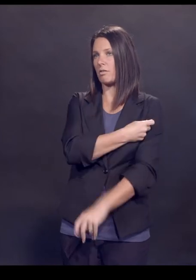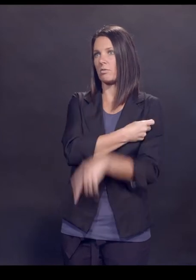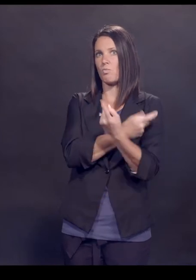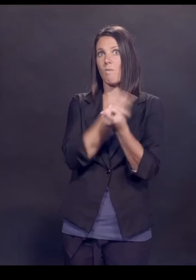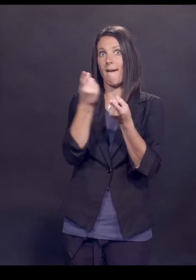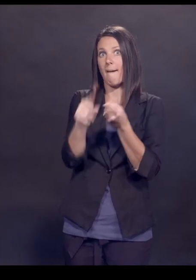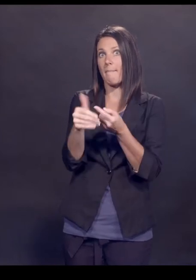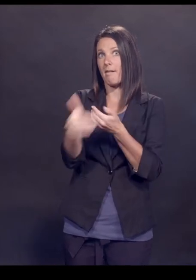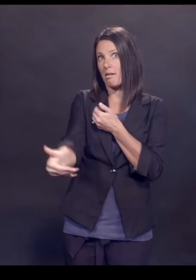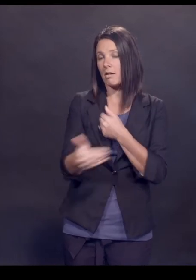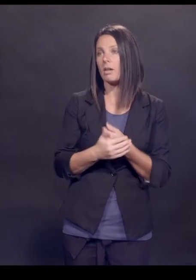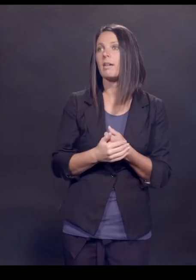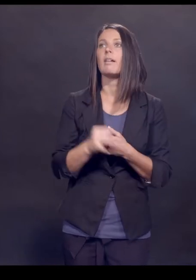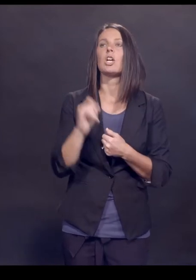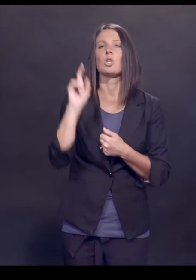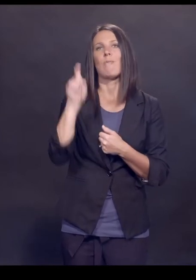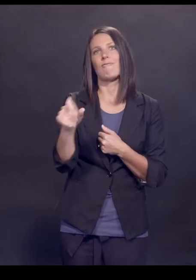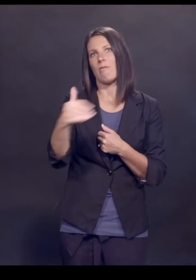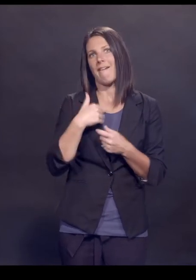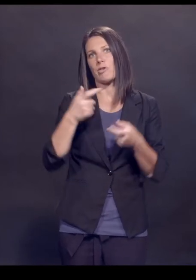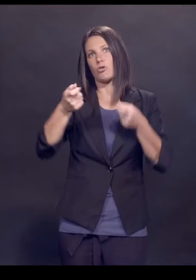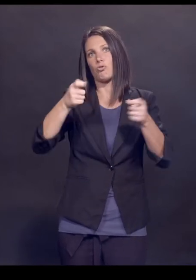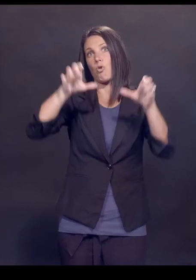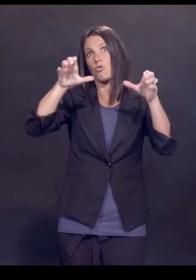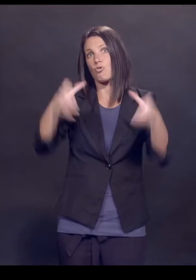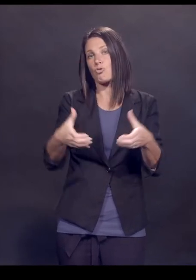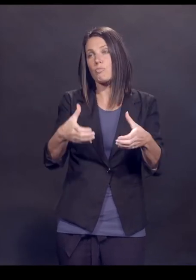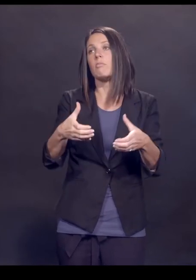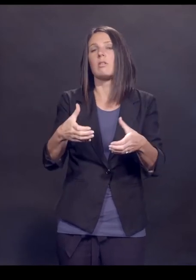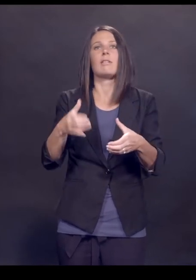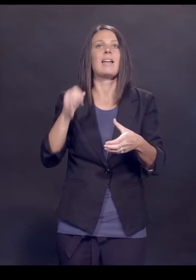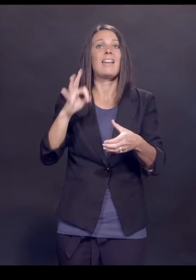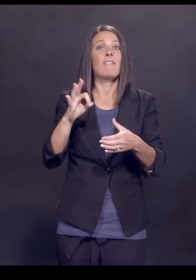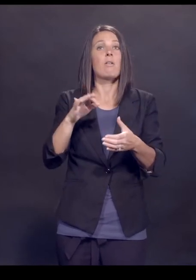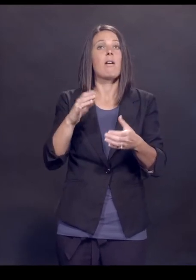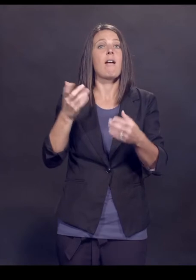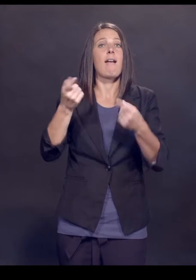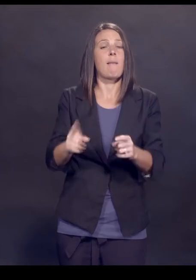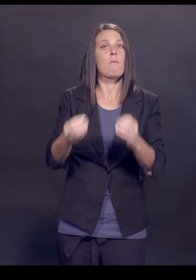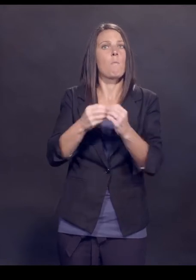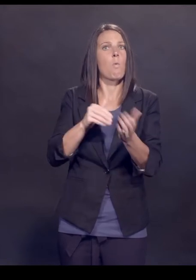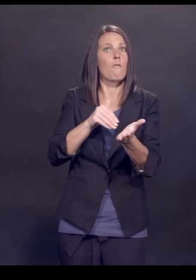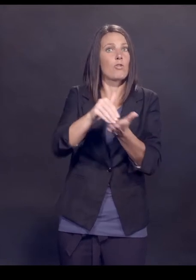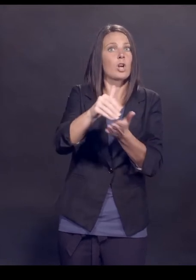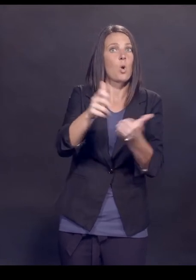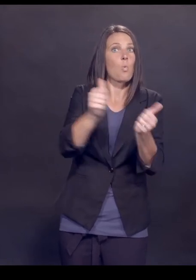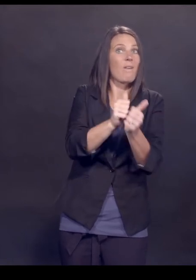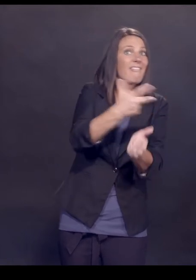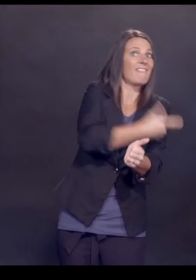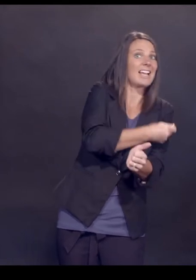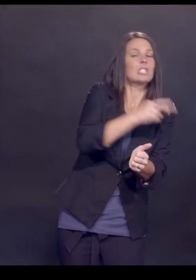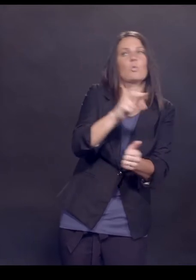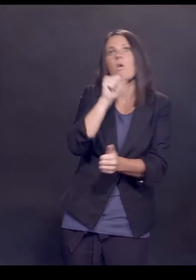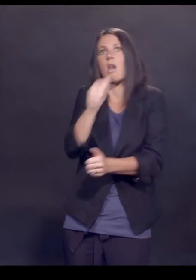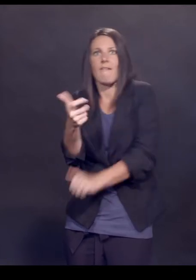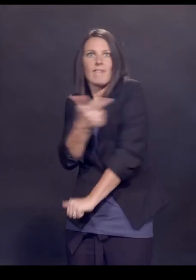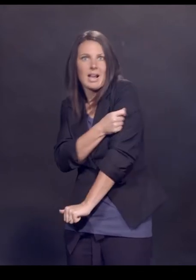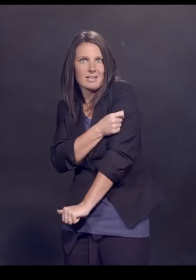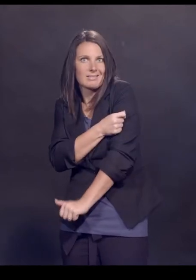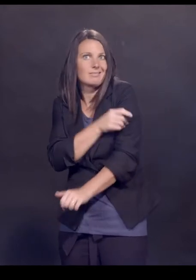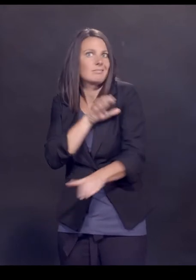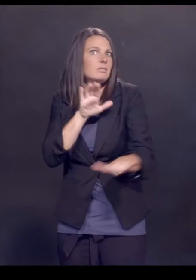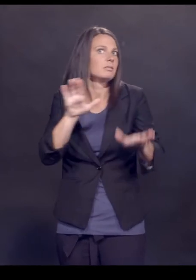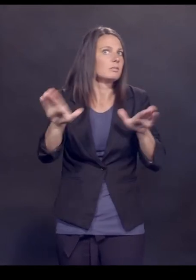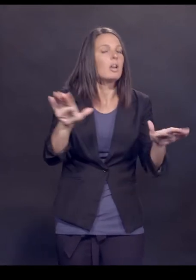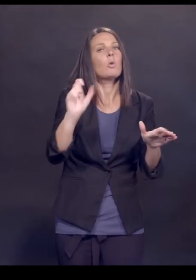whether or not something that seems to be occurring after vaccine is occurring more frequently in a vaccinated versus unvaccinated group. That's the only